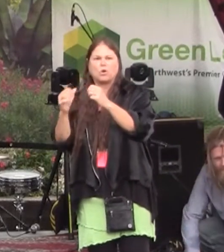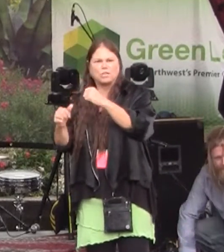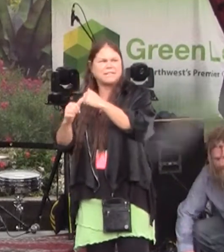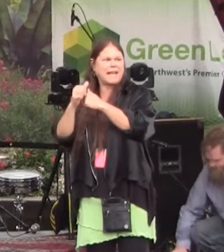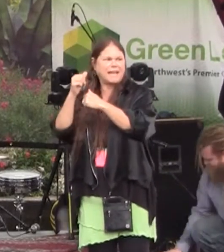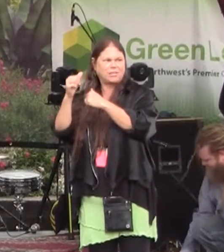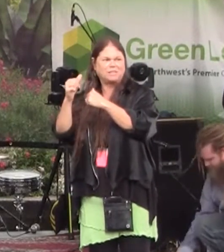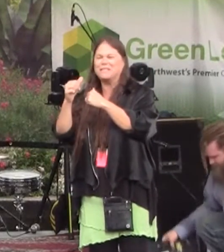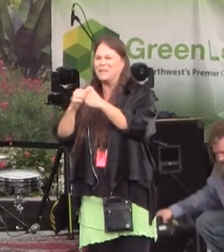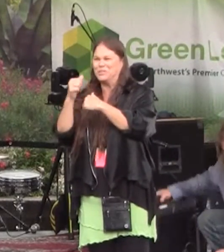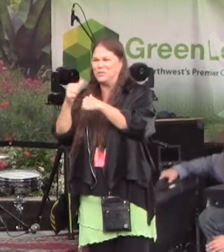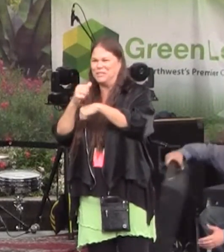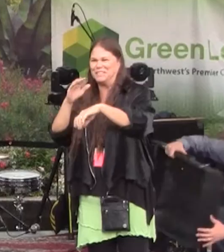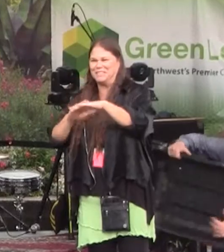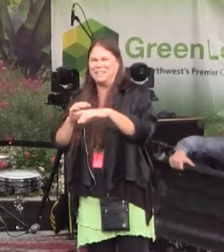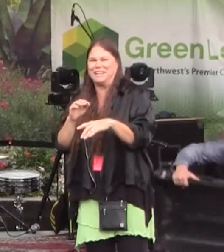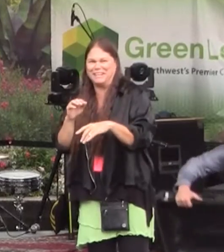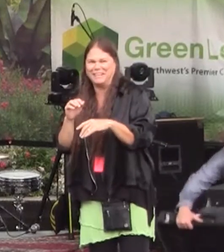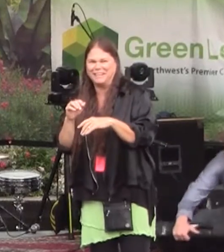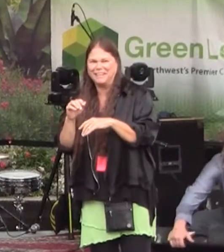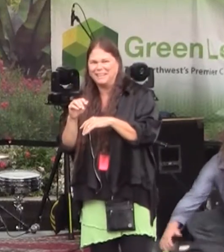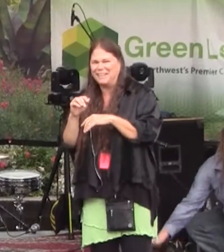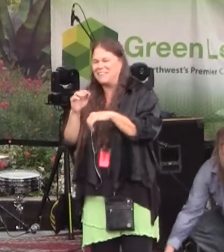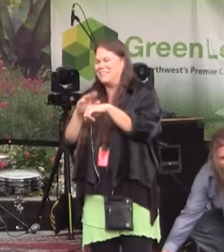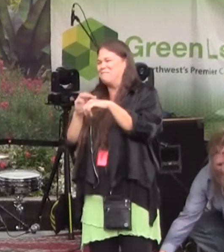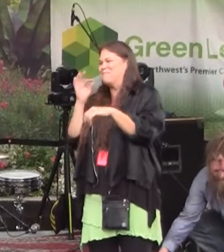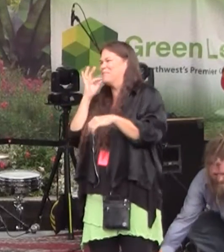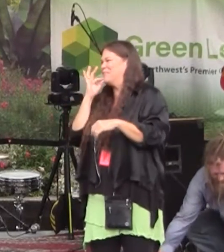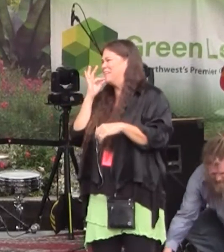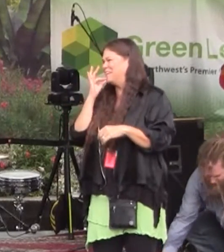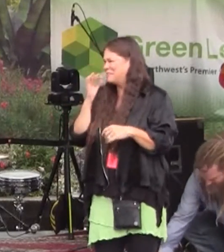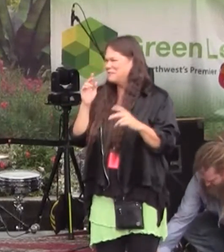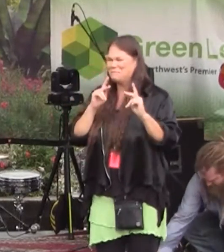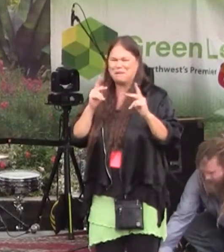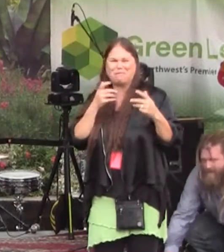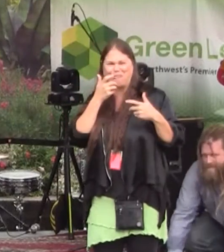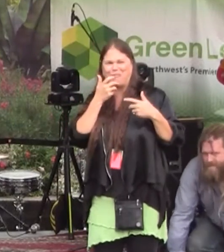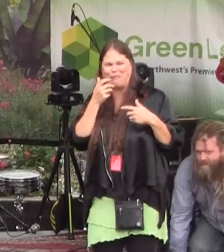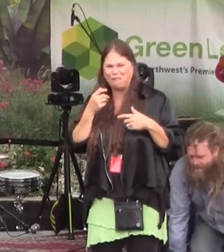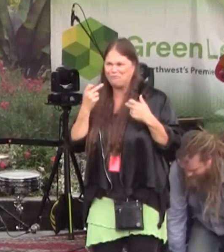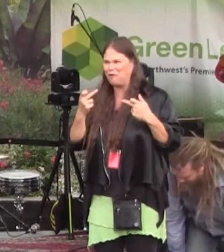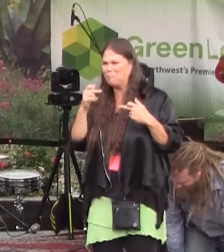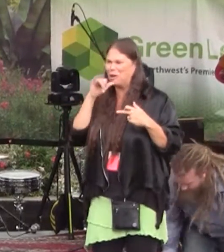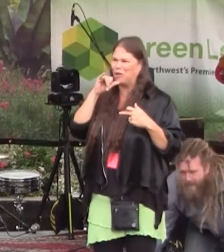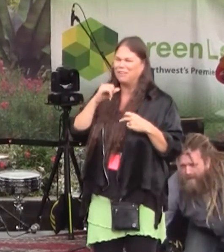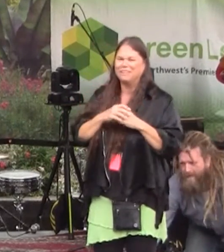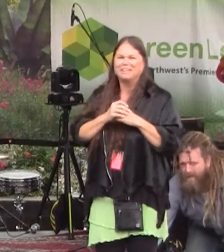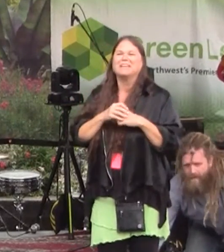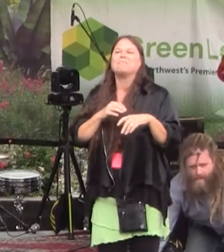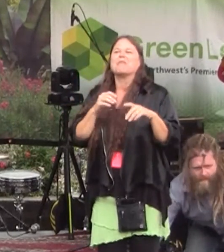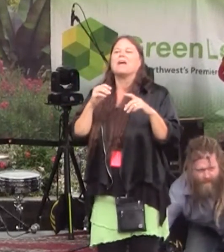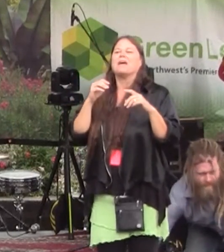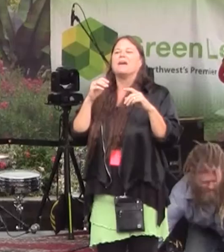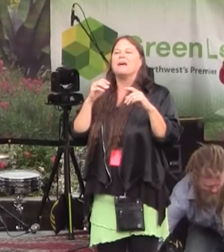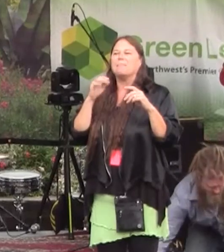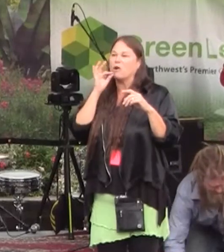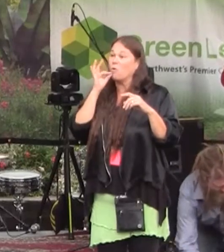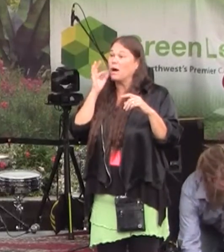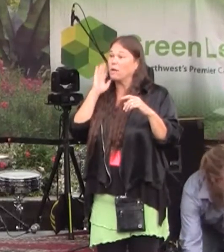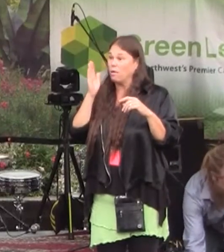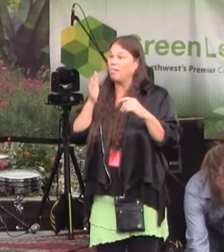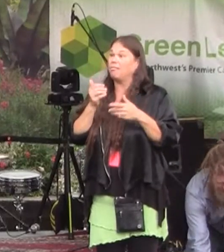than marijuana. Marijuana will increase your lifespan for most people.